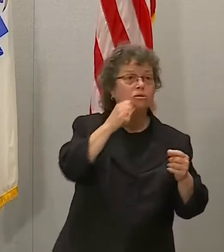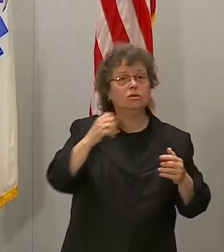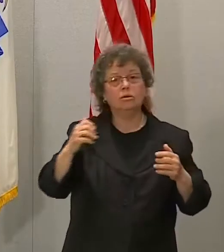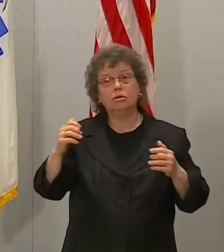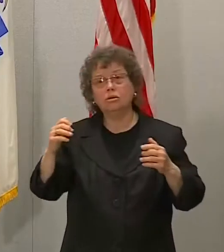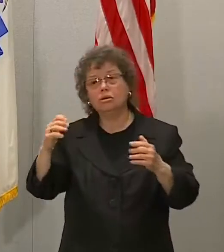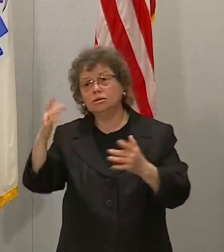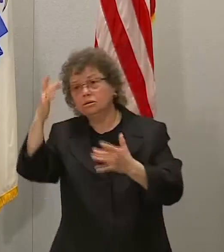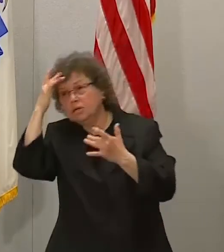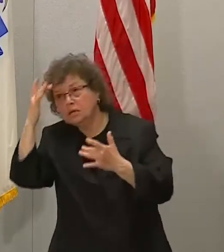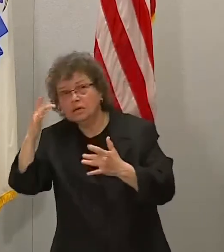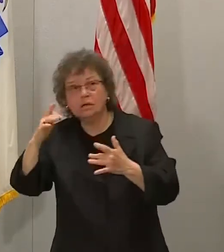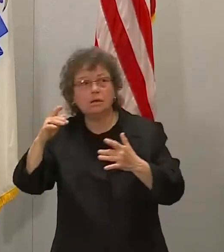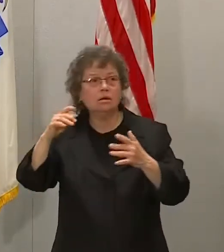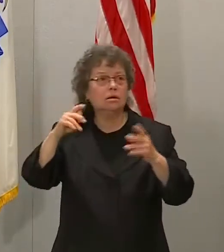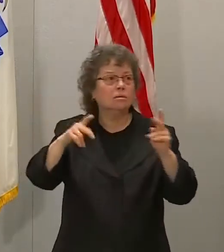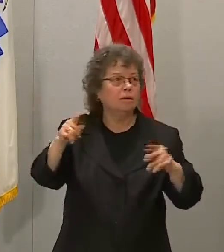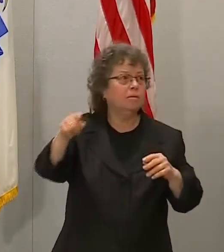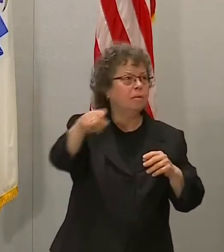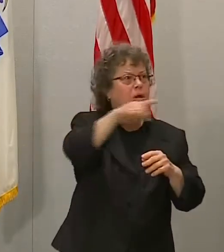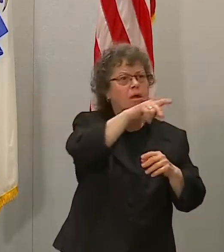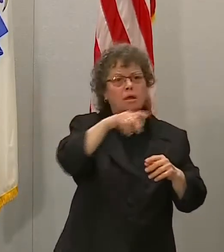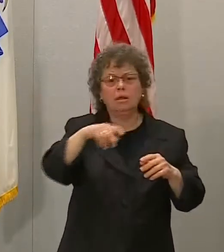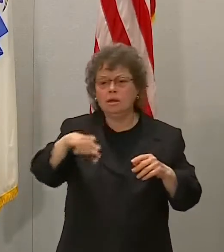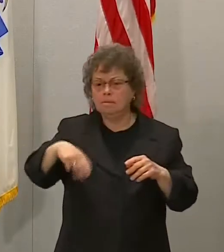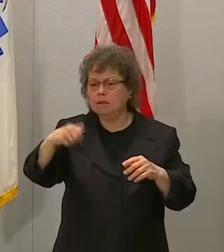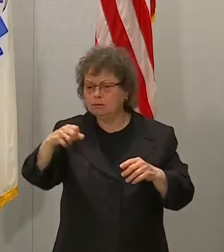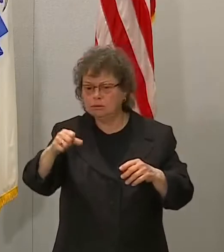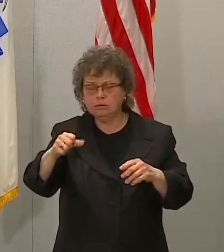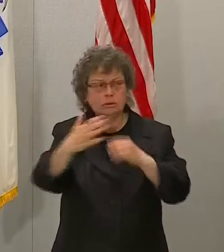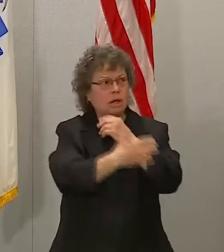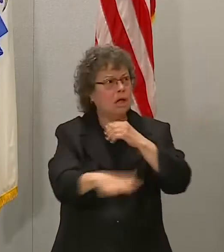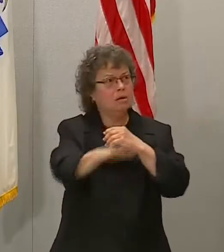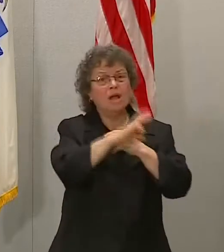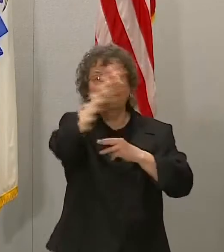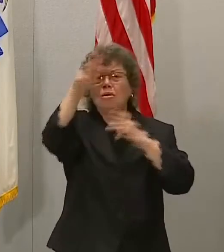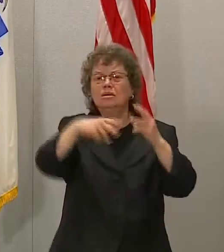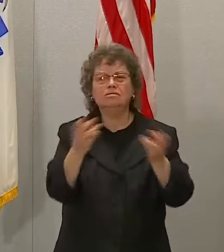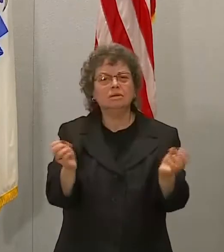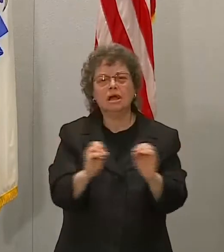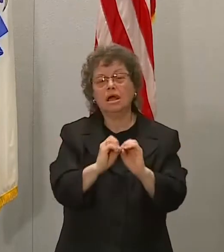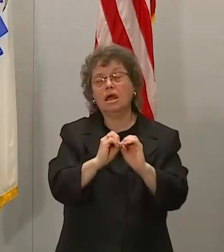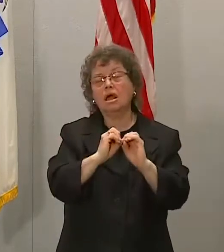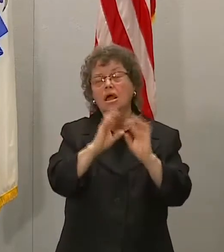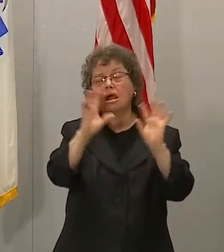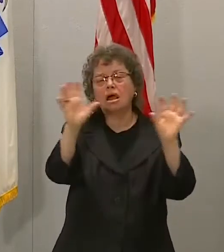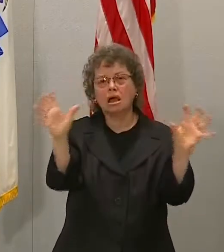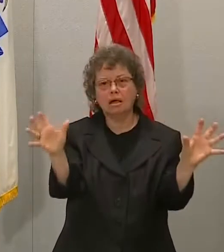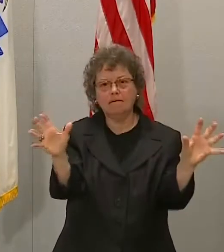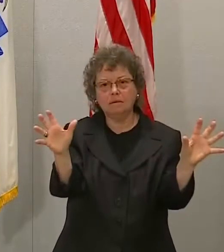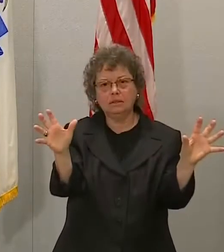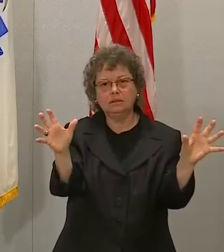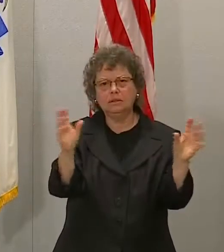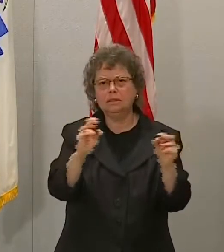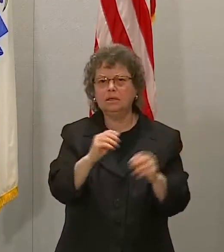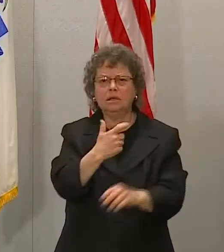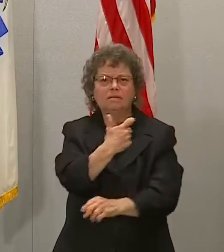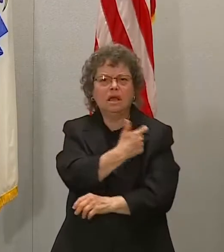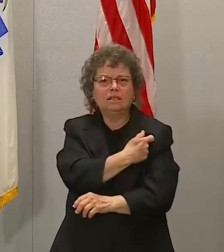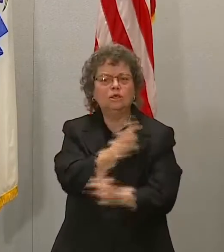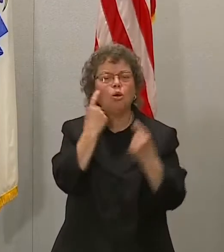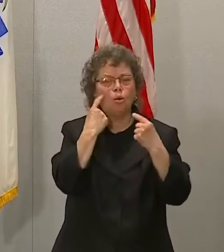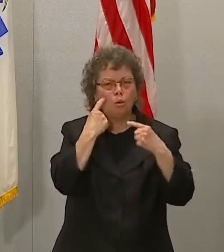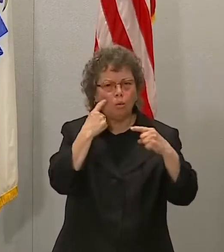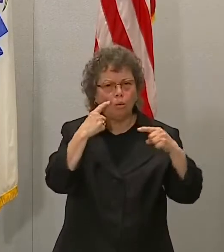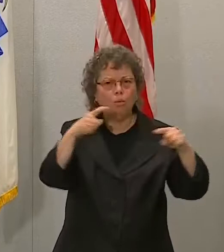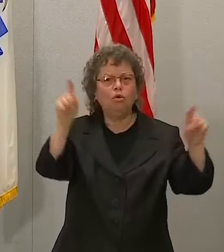and across the country and frankly, around the world is pretty clear at this point. The vaccines work. I mean, if you